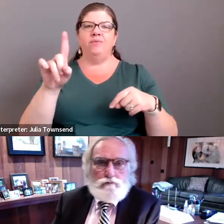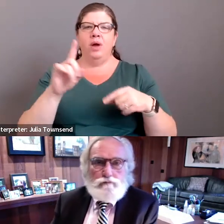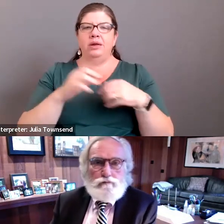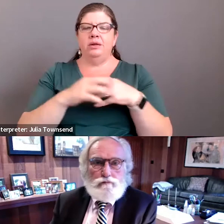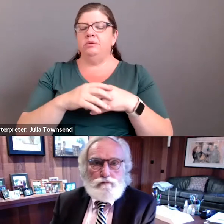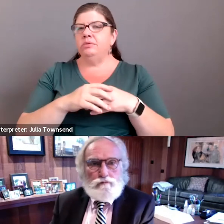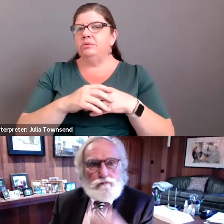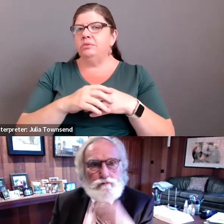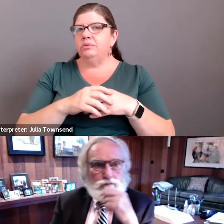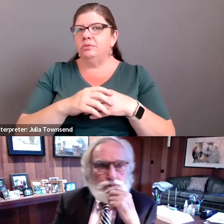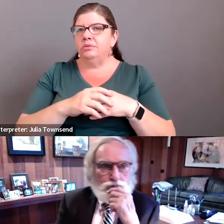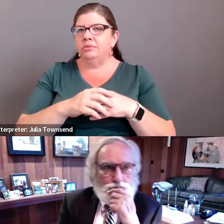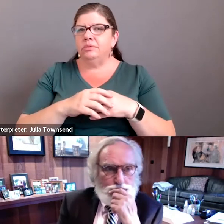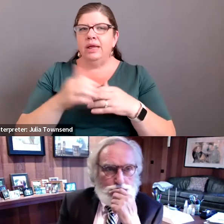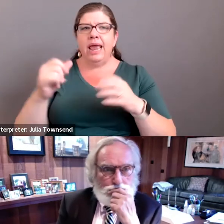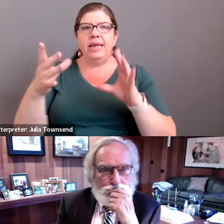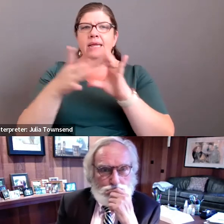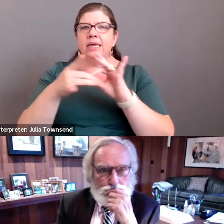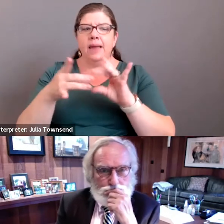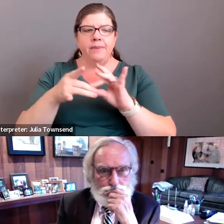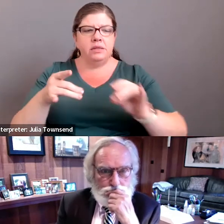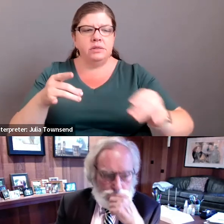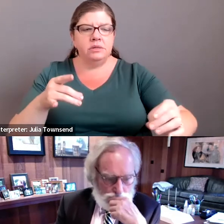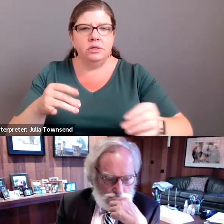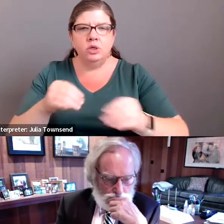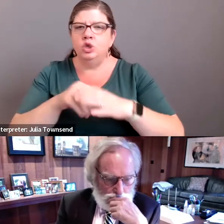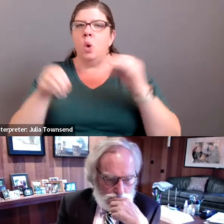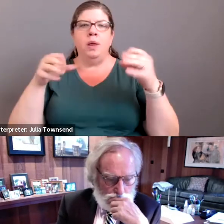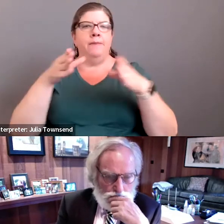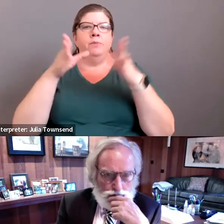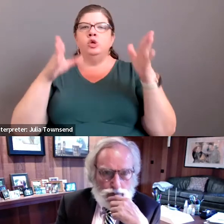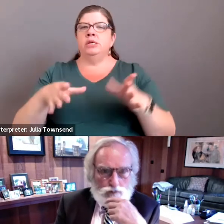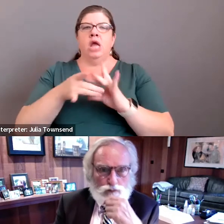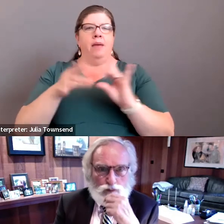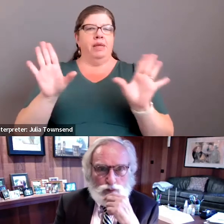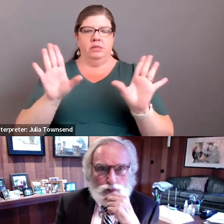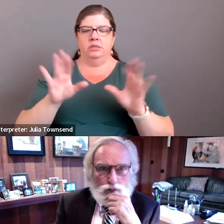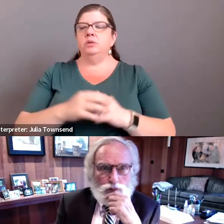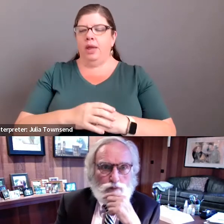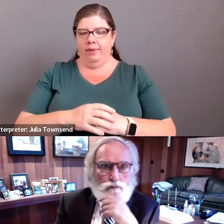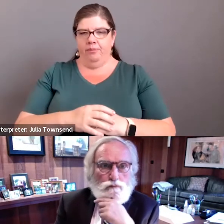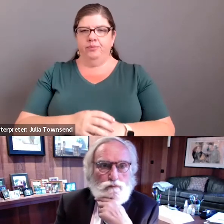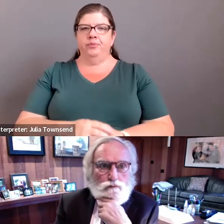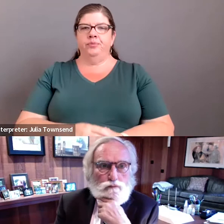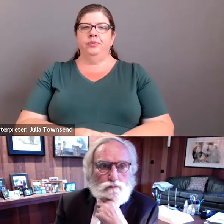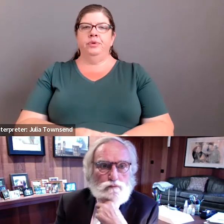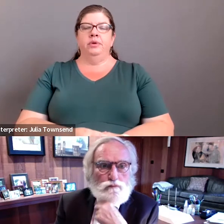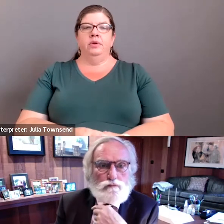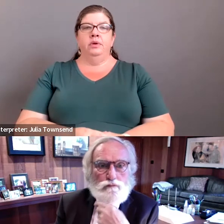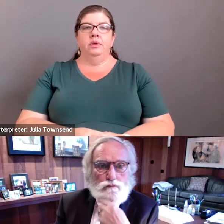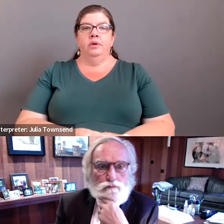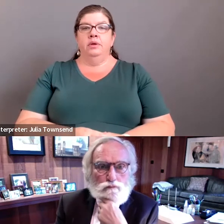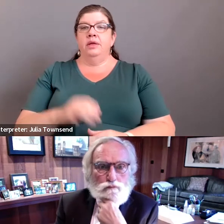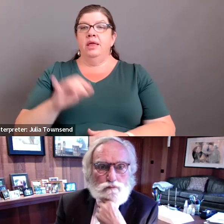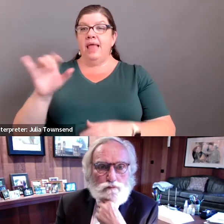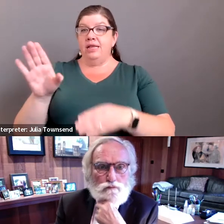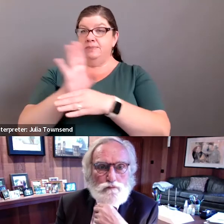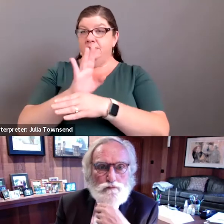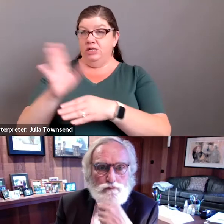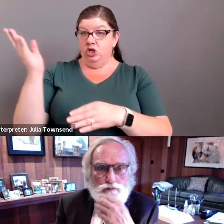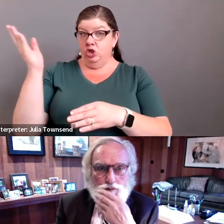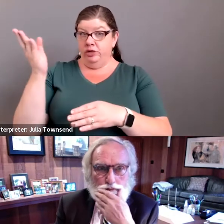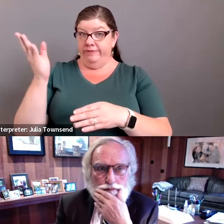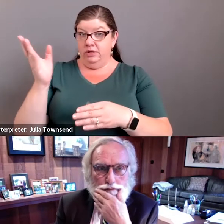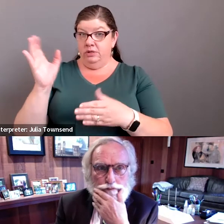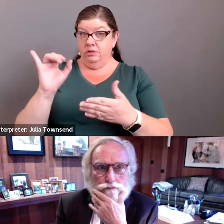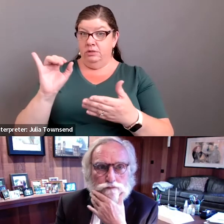Do you have any comments at all? None in person. No person. Okay. So – All right. Who's making the – is that business services? That's you.